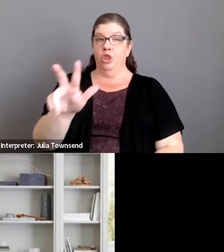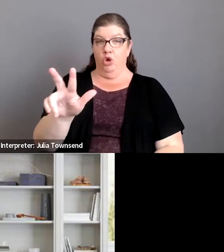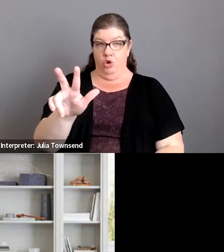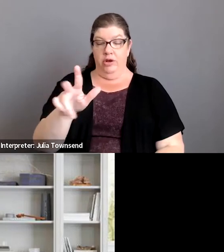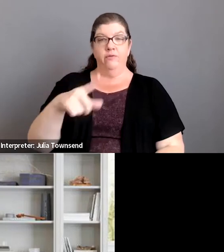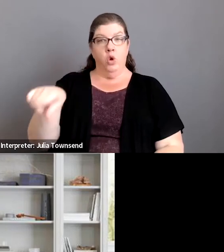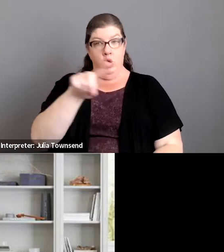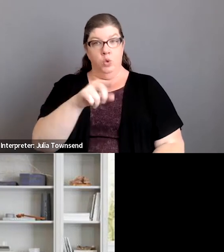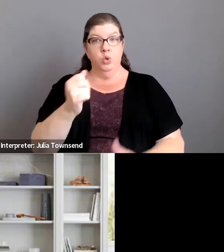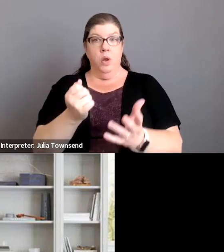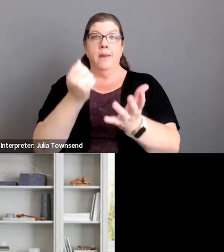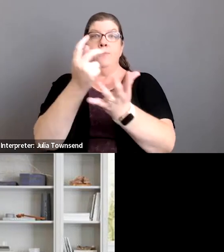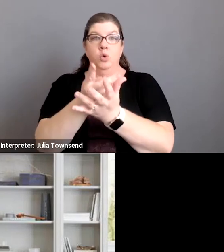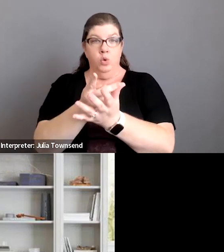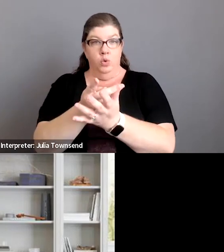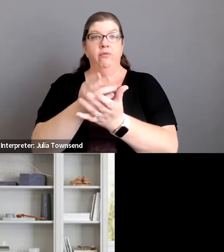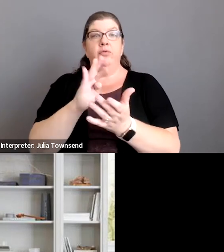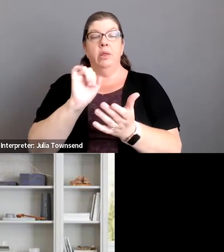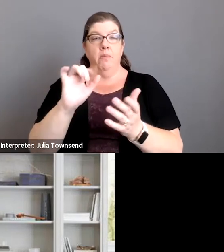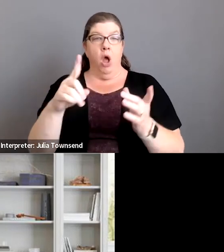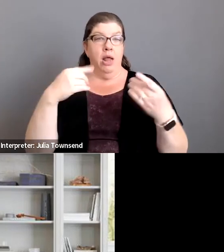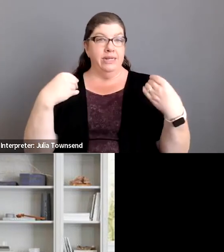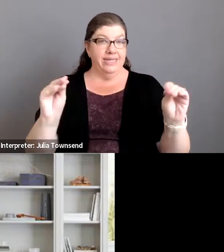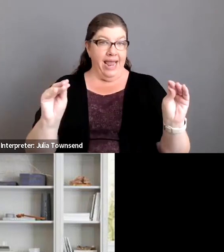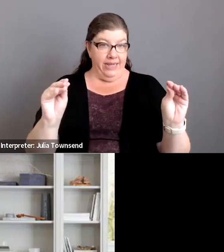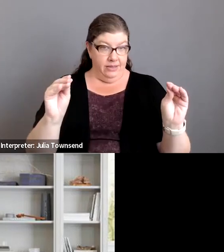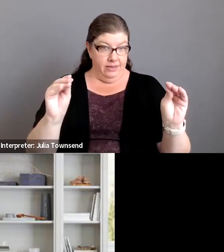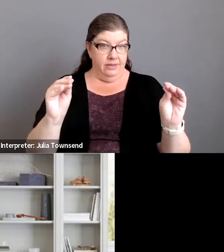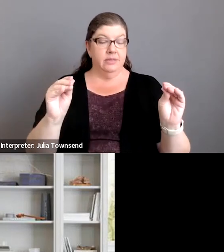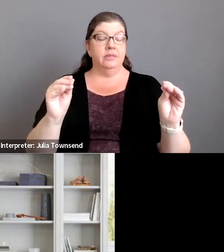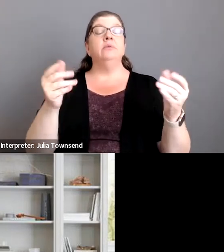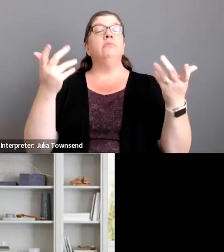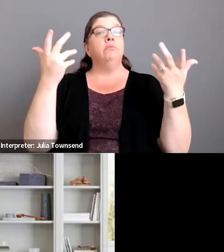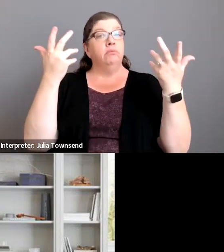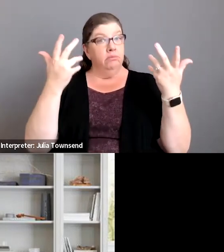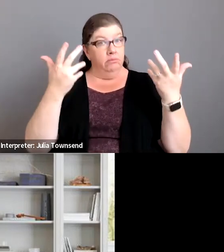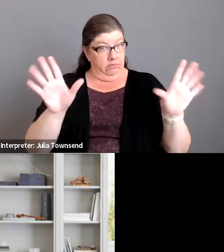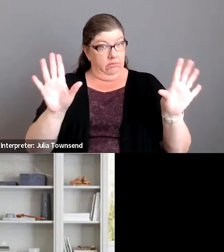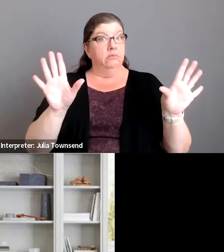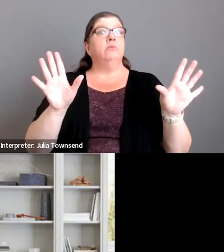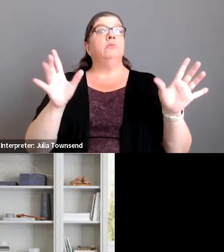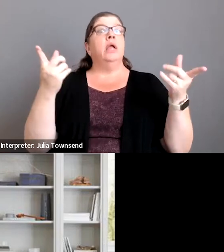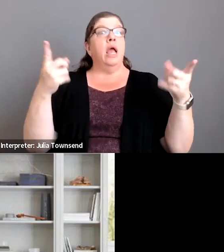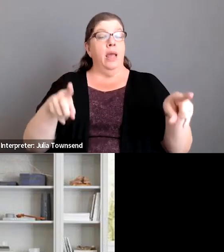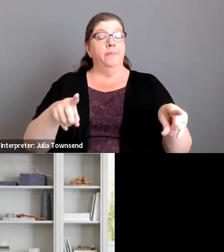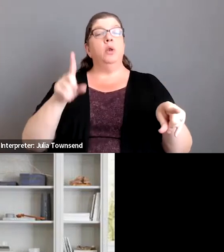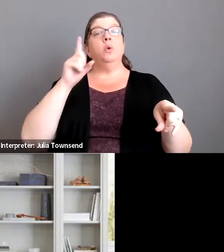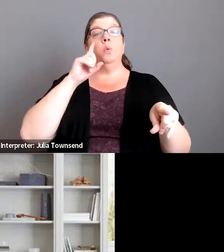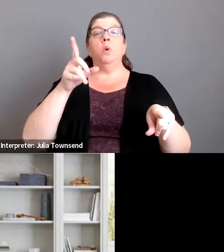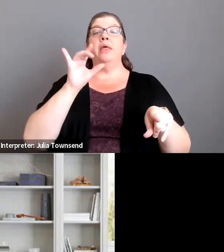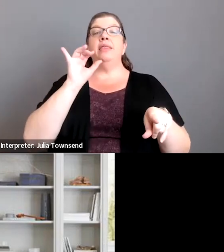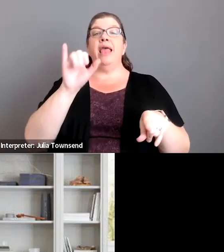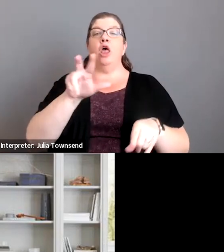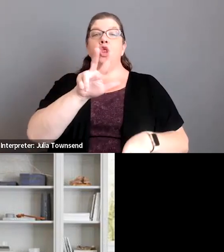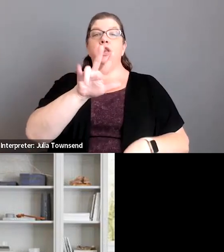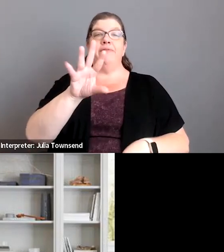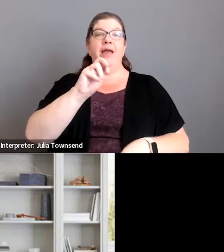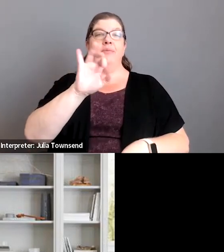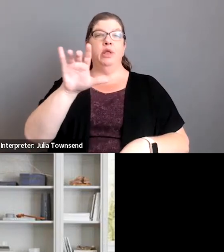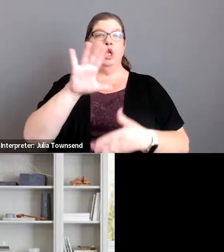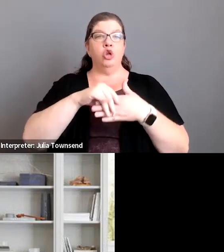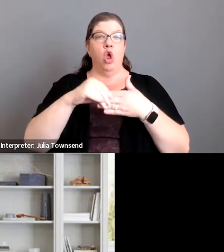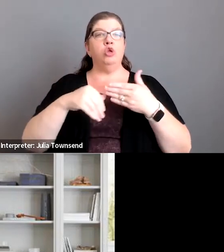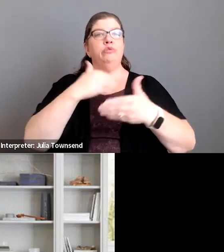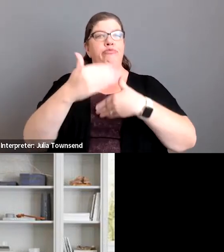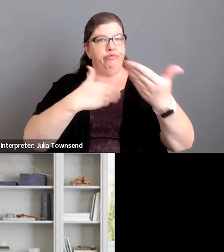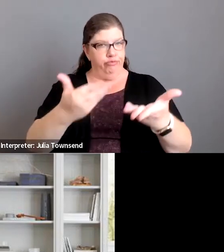to you know approve the bond sales and once once that happens we'll get get that little 35 million piece